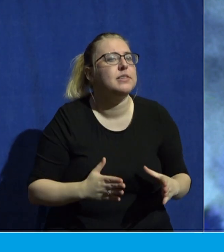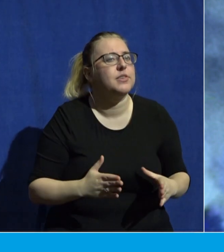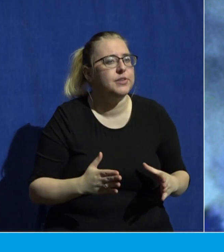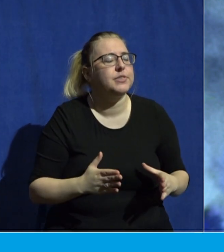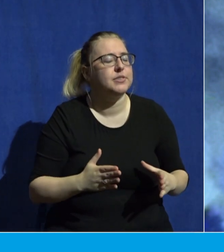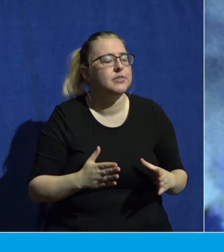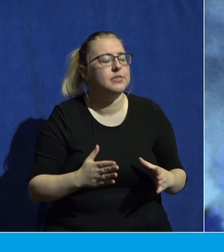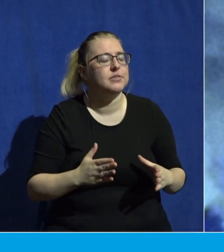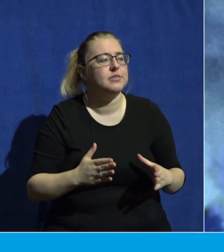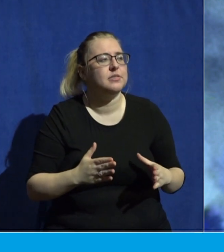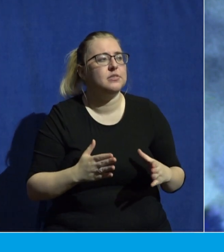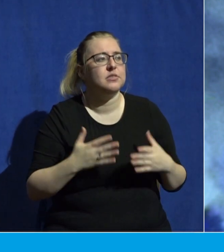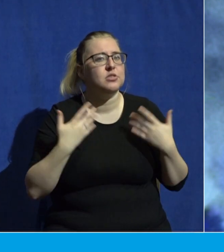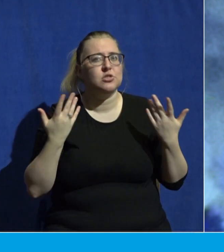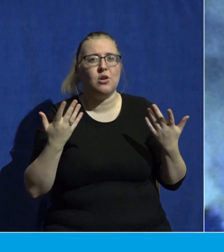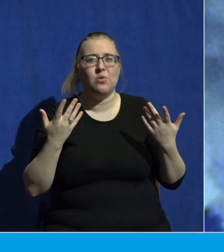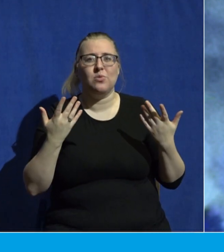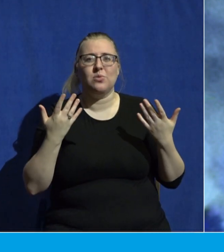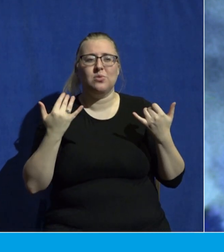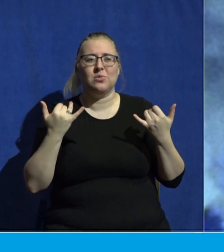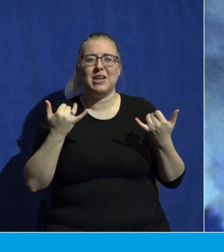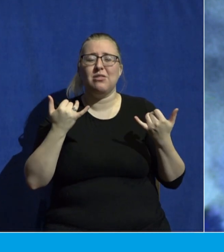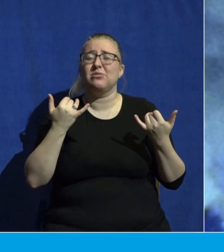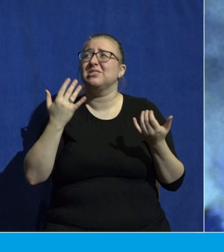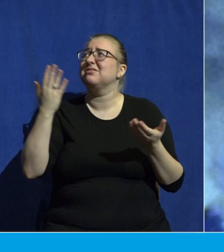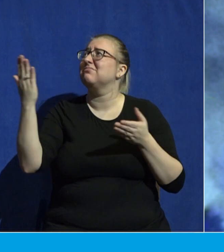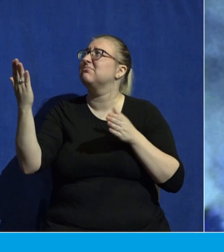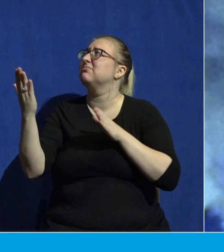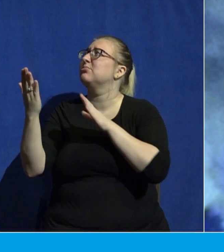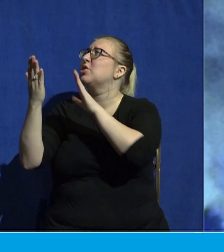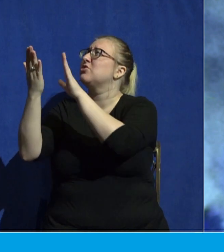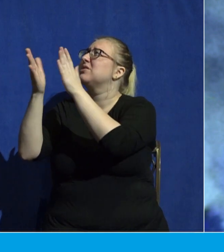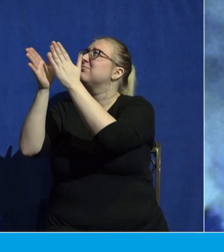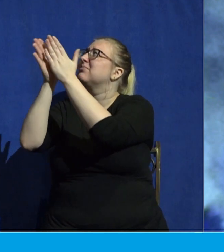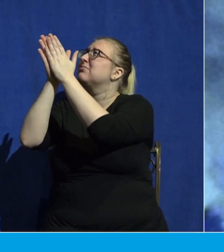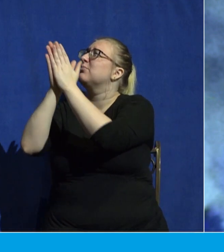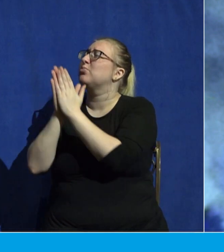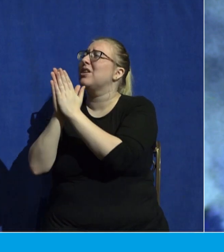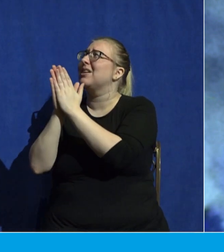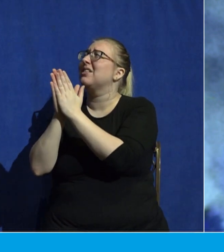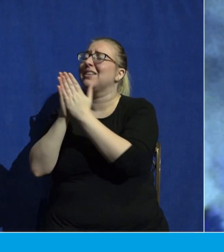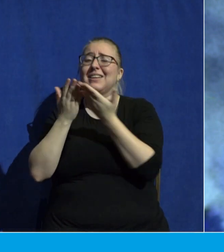and so would you go to him in prayer even now would you go to him in prayer